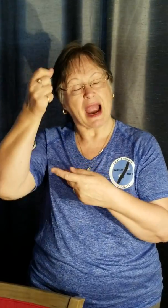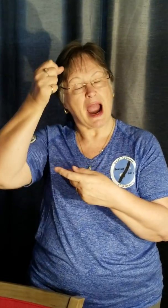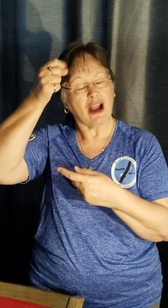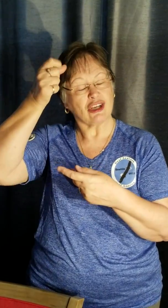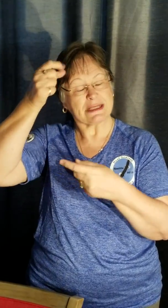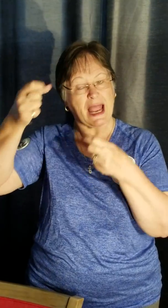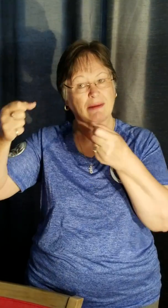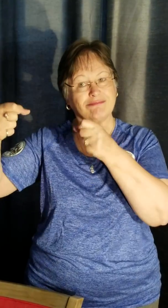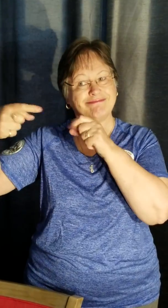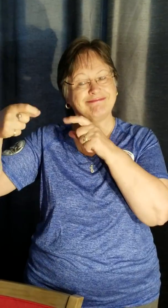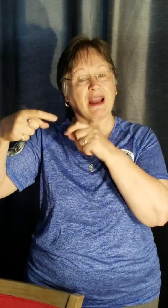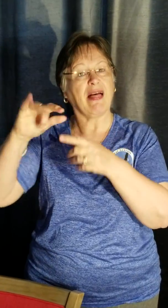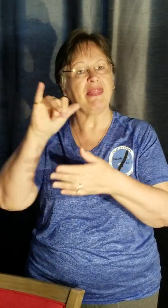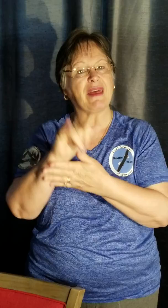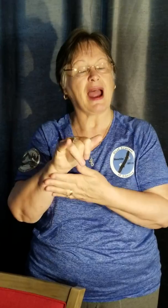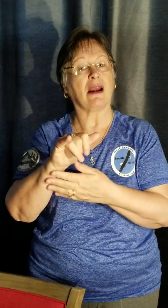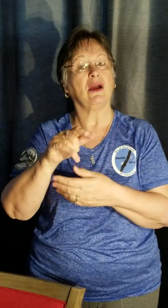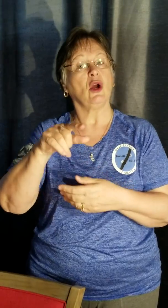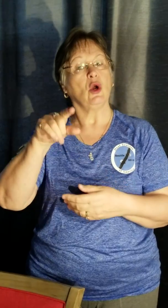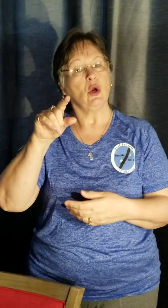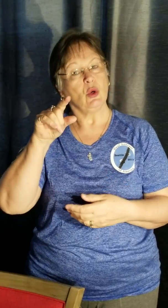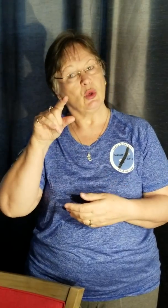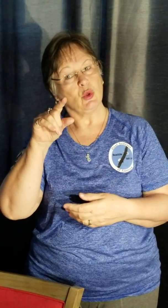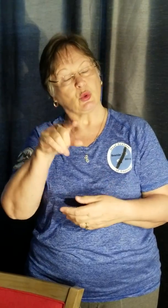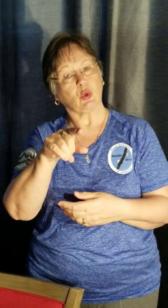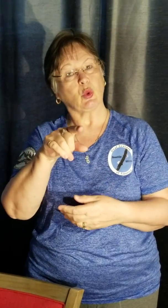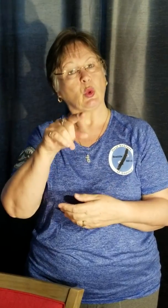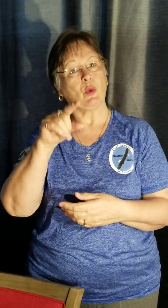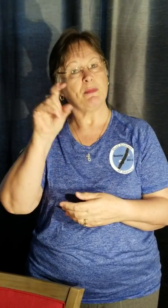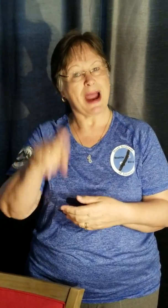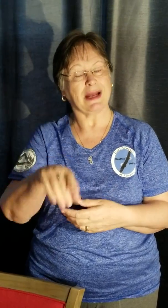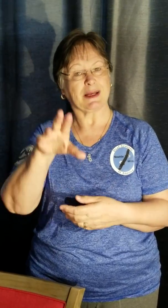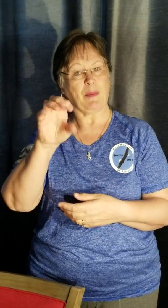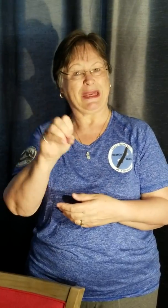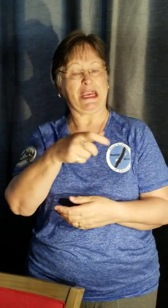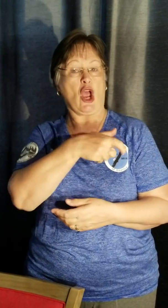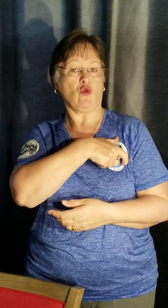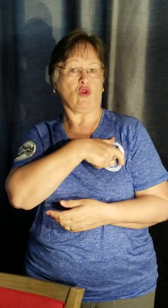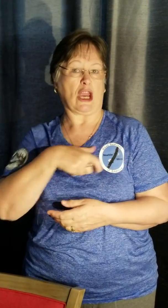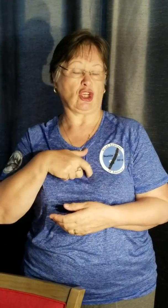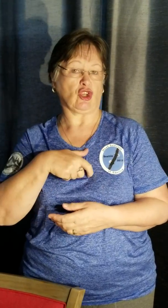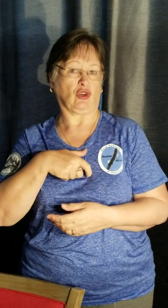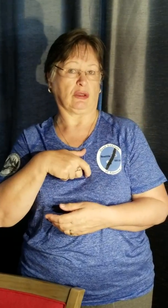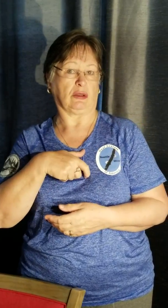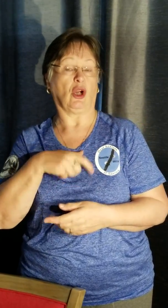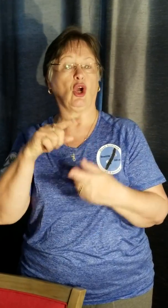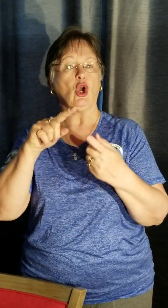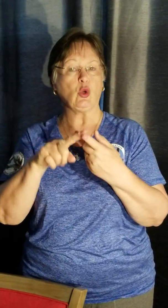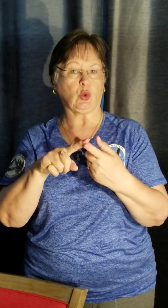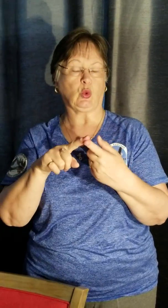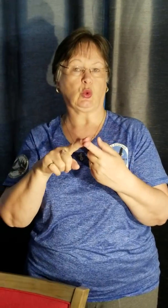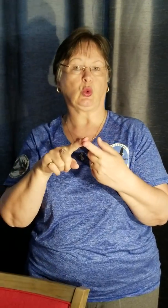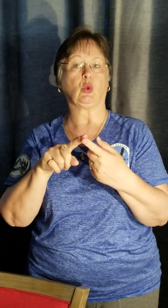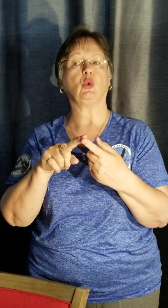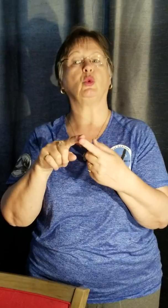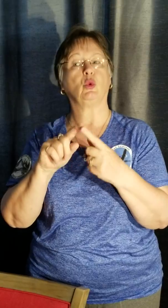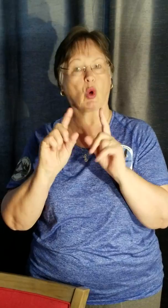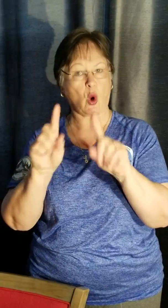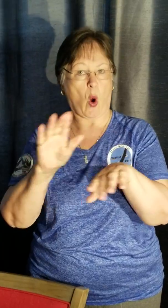What's mine? You my big husband. Let's